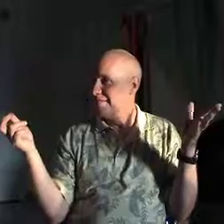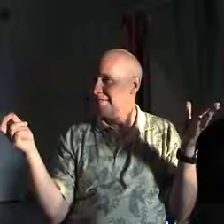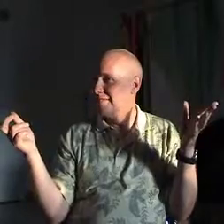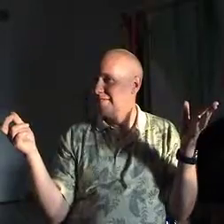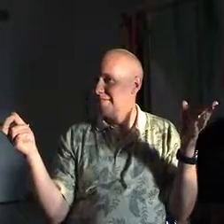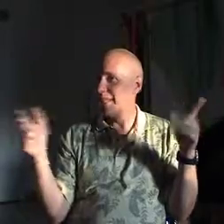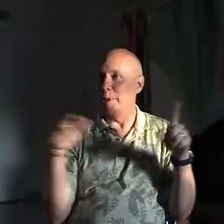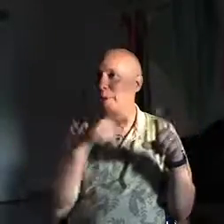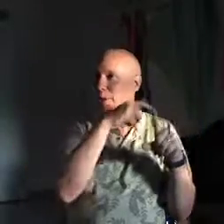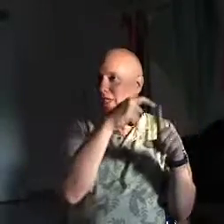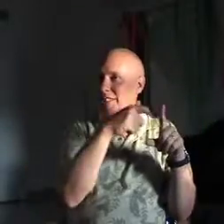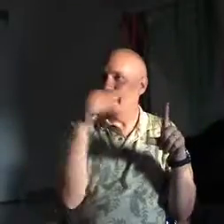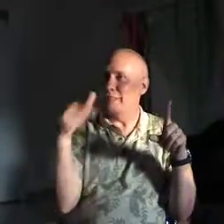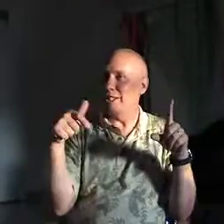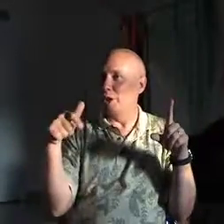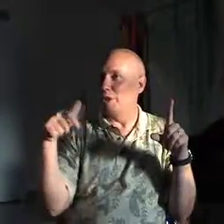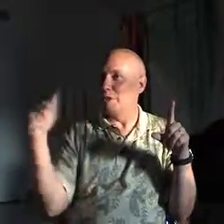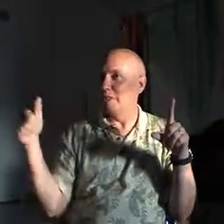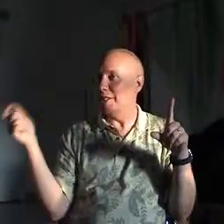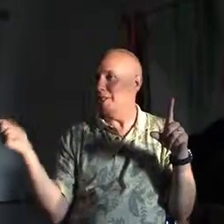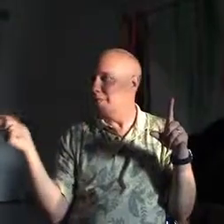And a billion times zero equals zero.